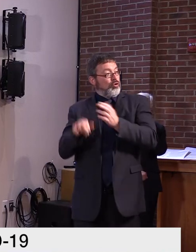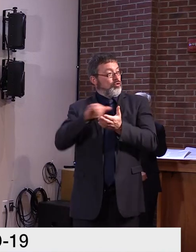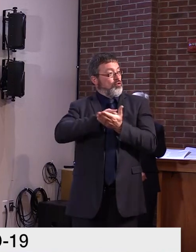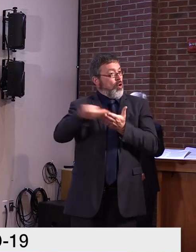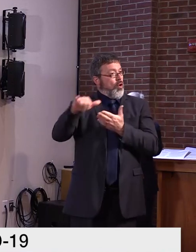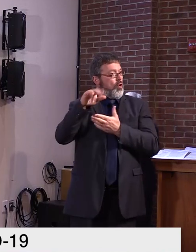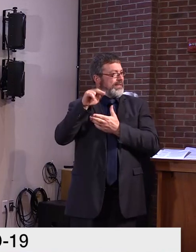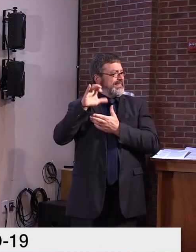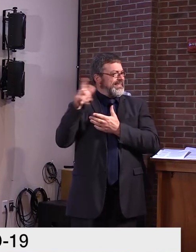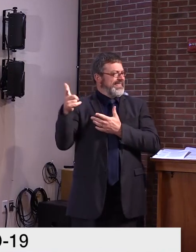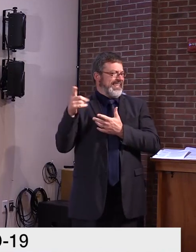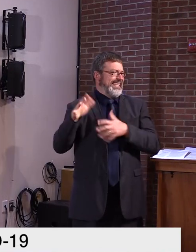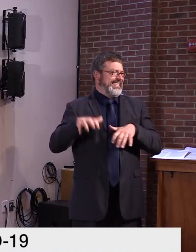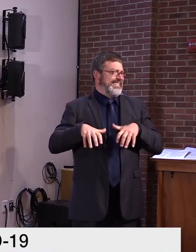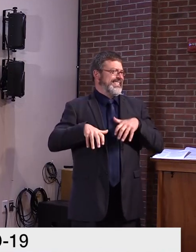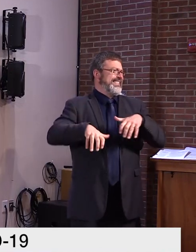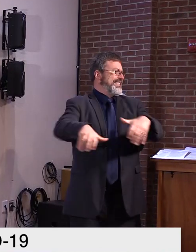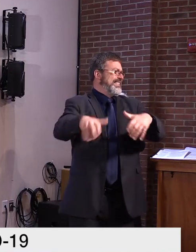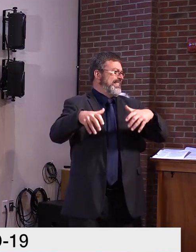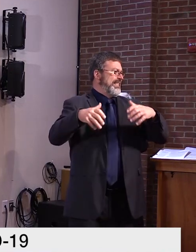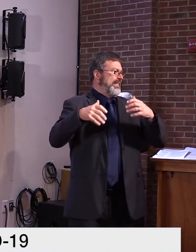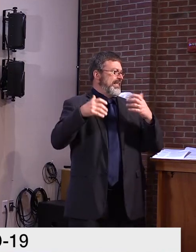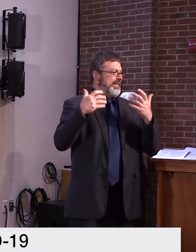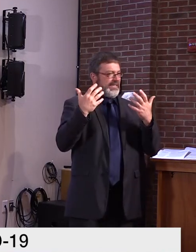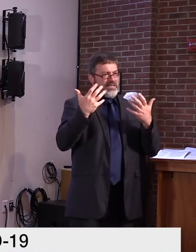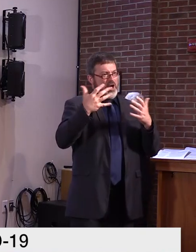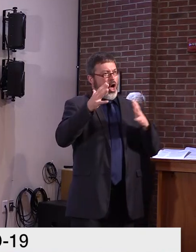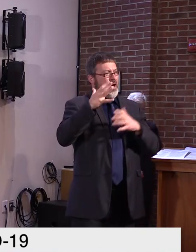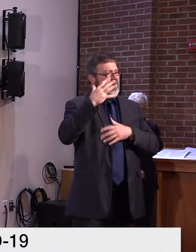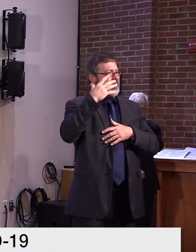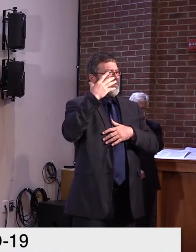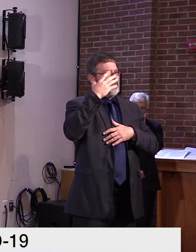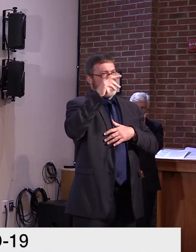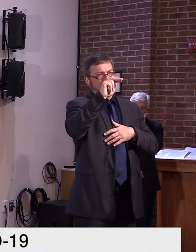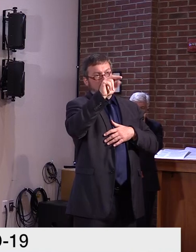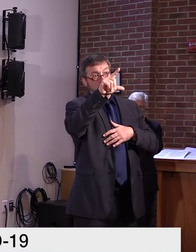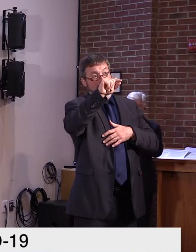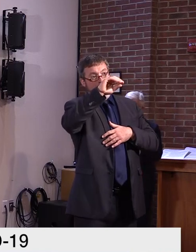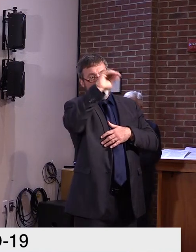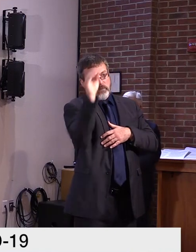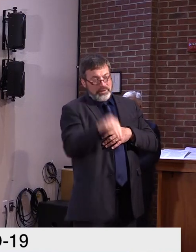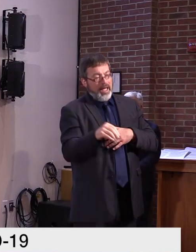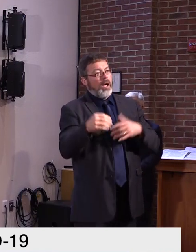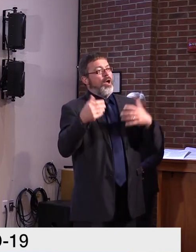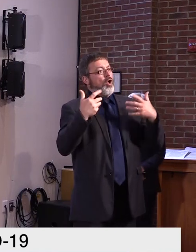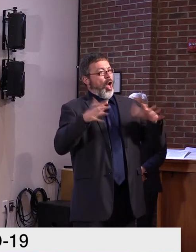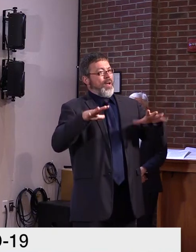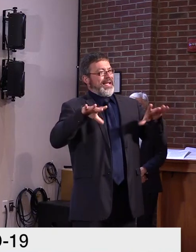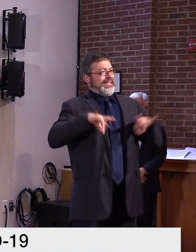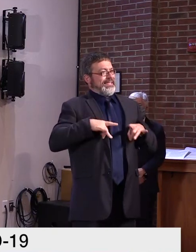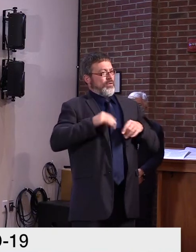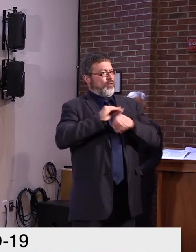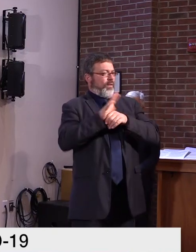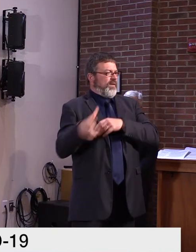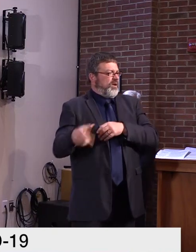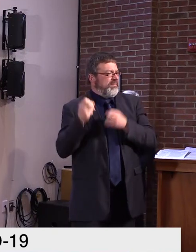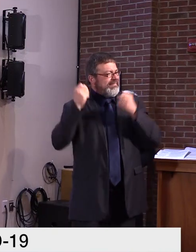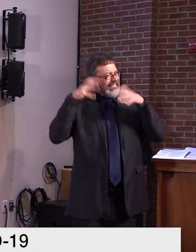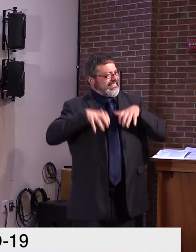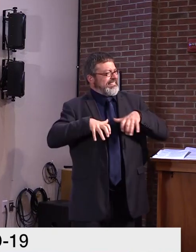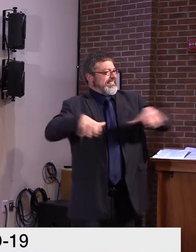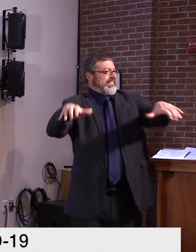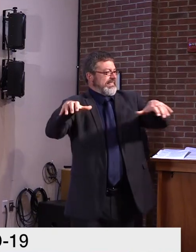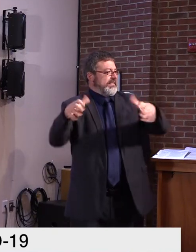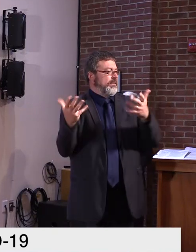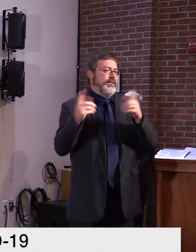major, uh, problem with the virus in select parts of the city. Uh, but more consistent with a lot of other places in the